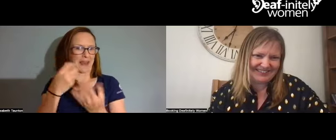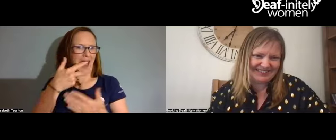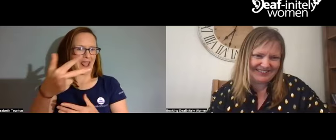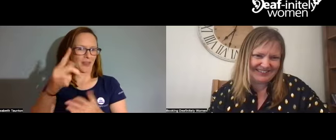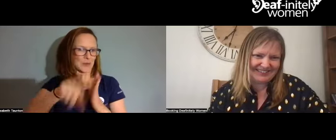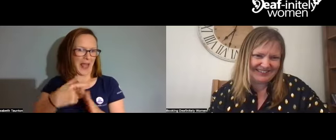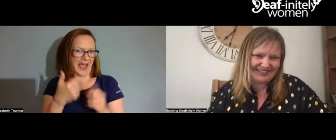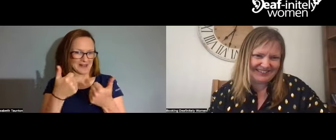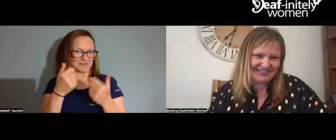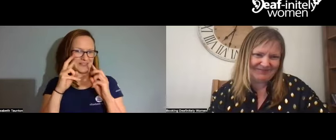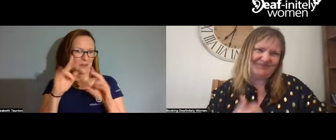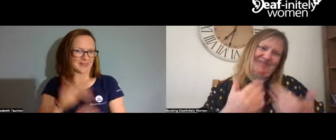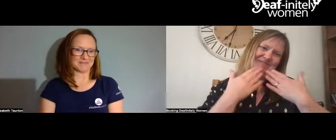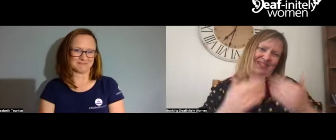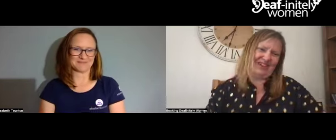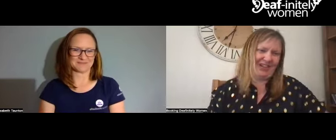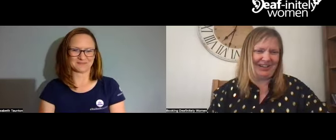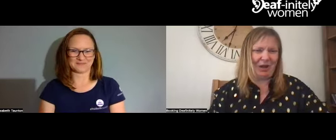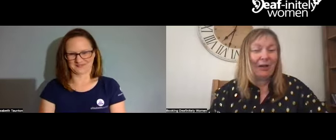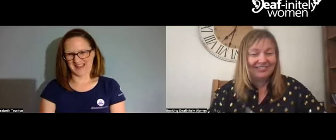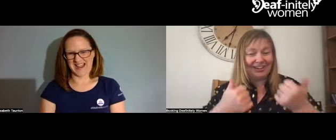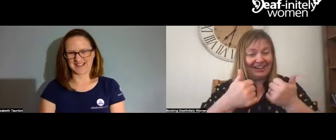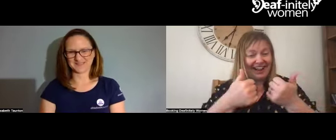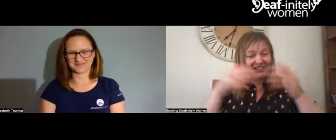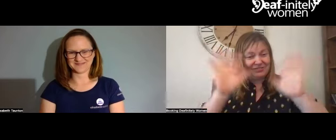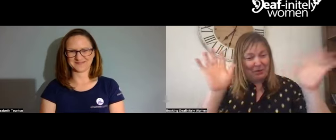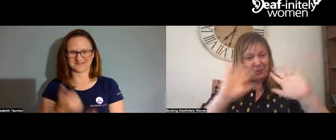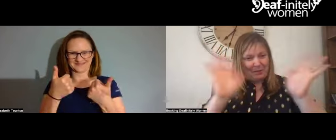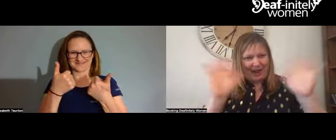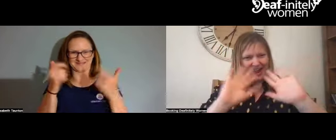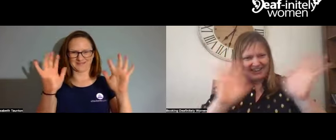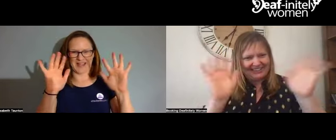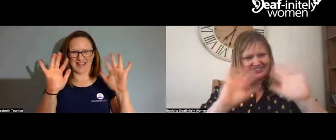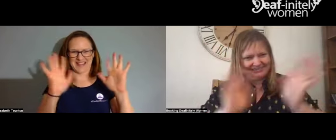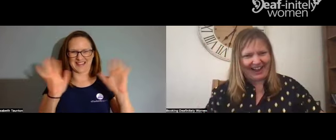look forward to having Derby on the 8th of July. So I'll see you there. Okay. Bye-bye.